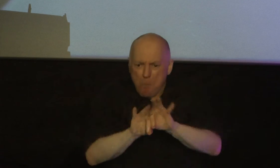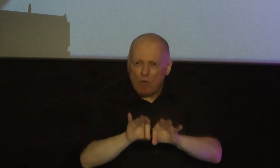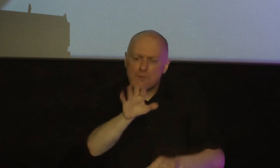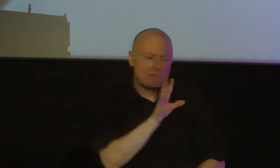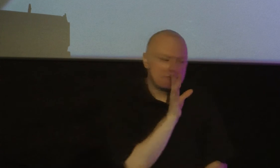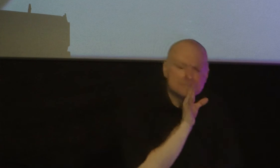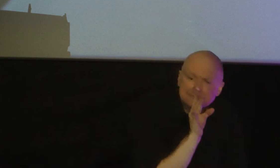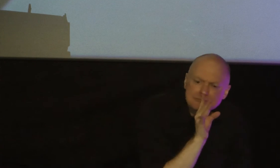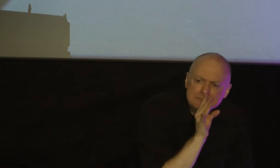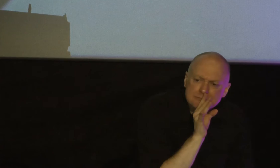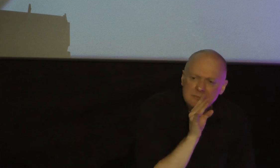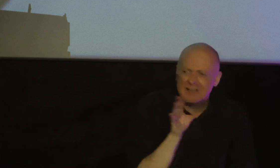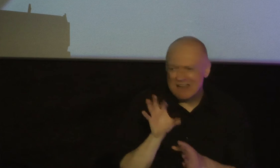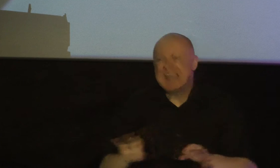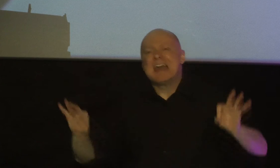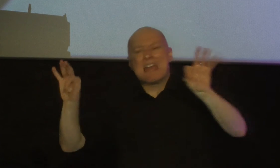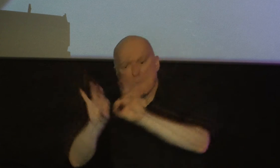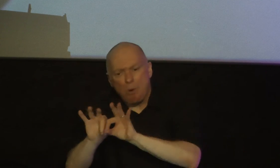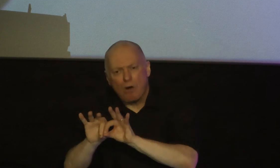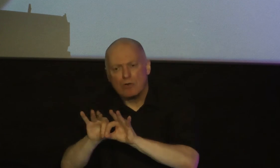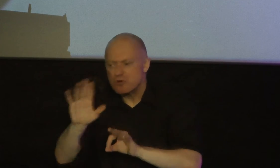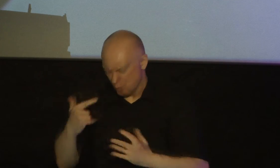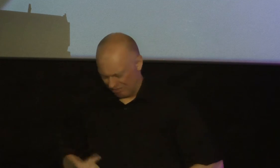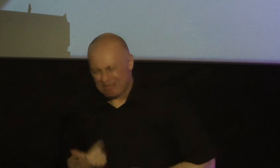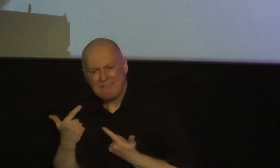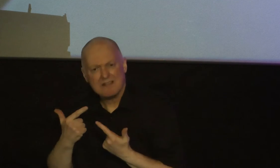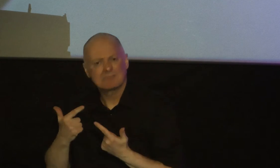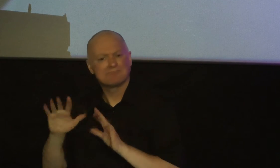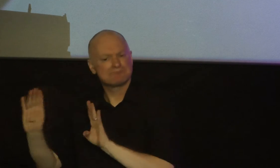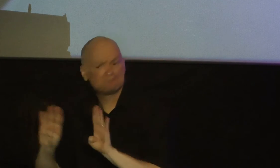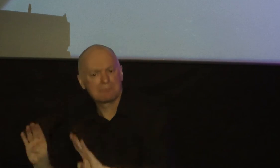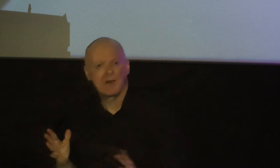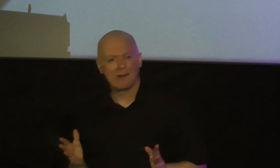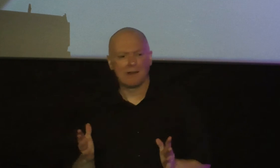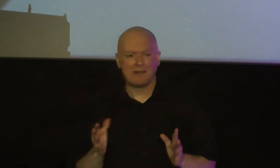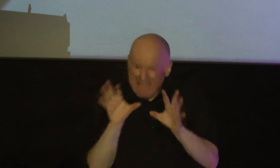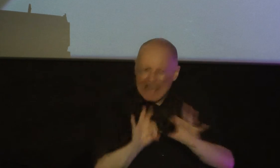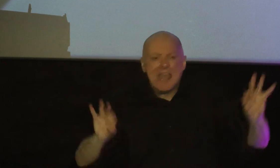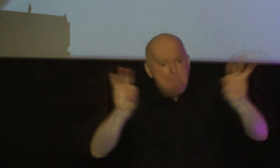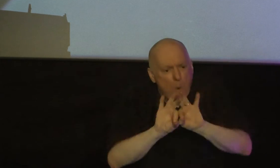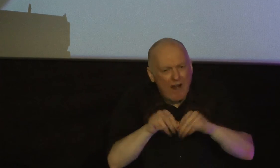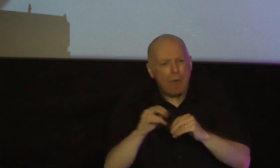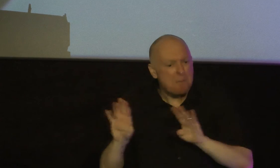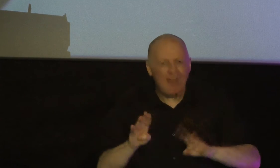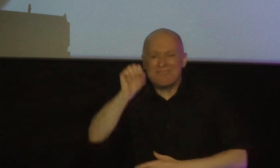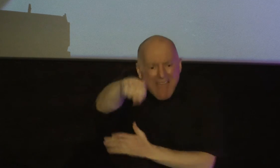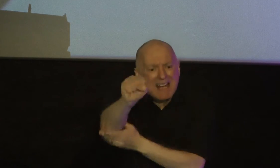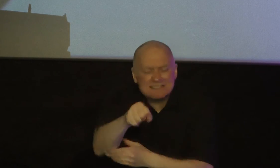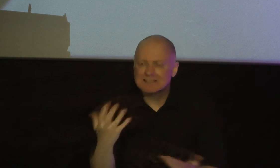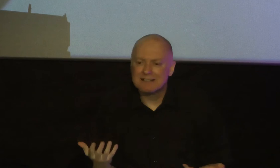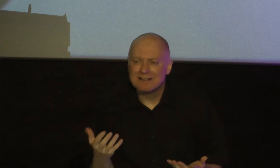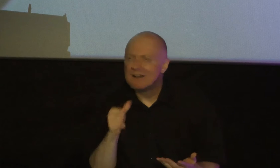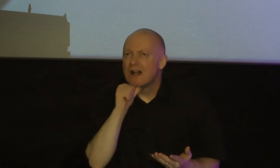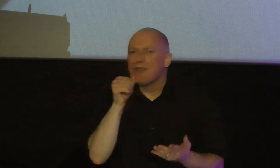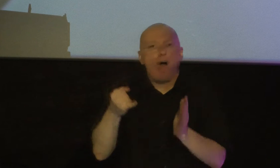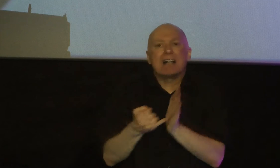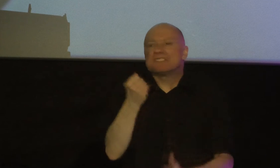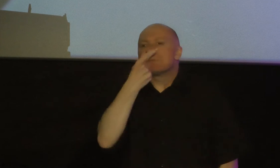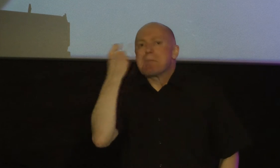it matters the way we live it matters the way we behave and not just because it